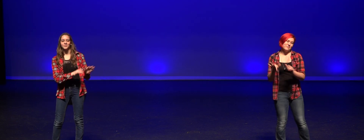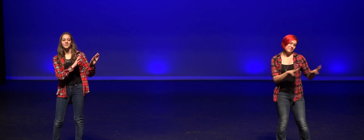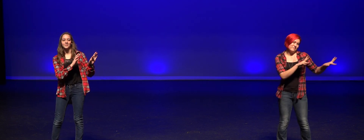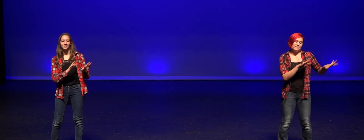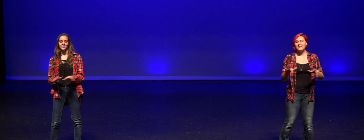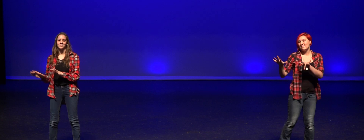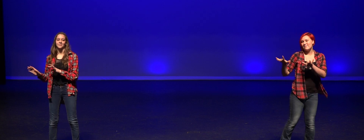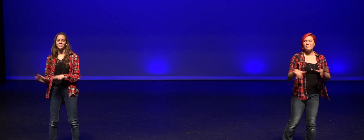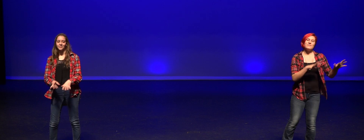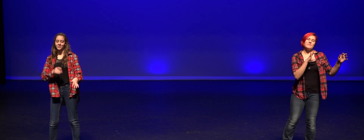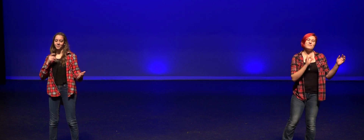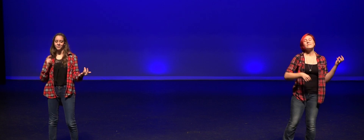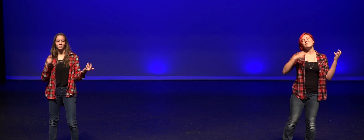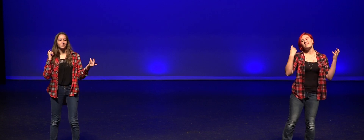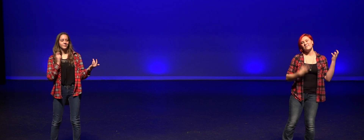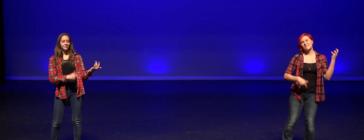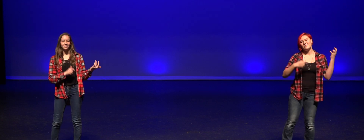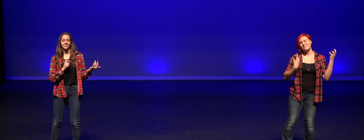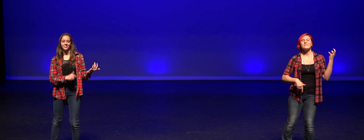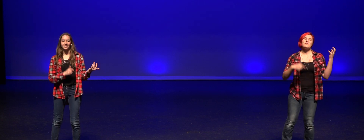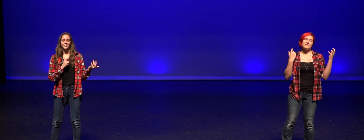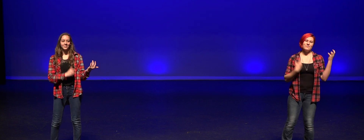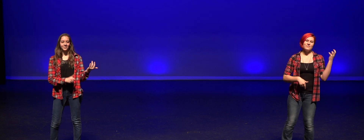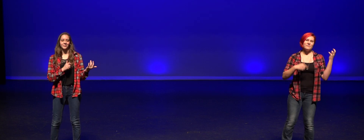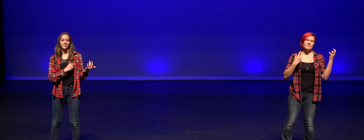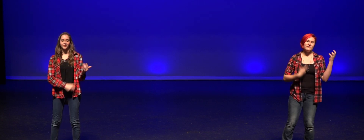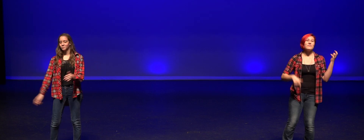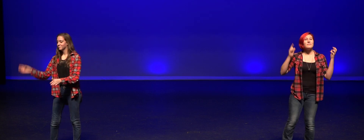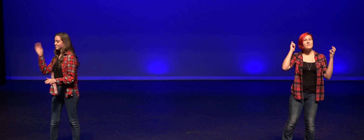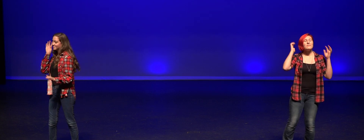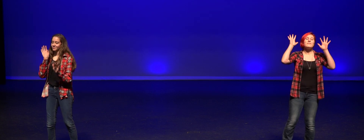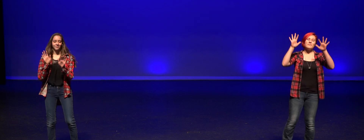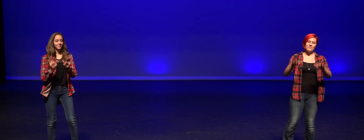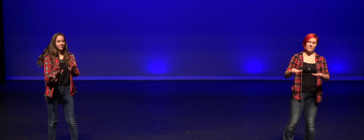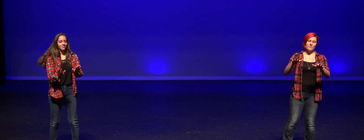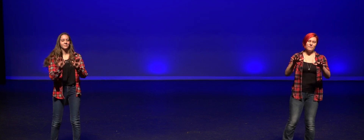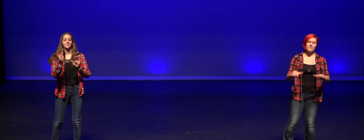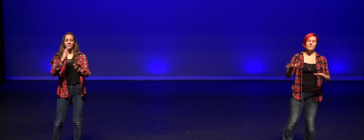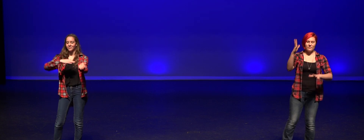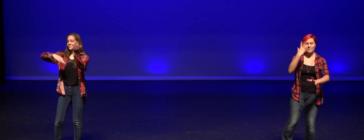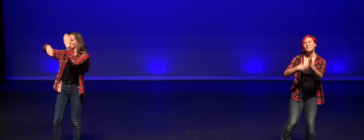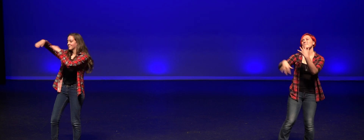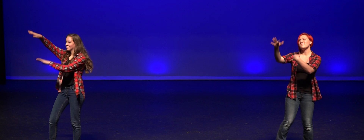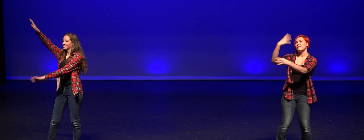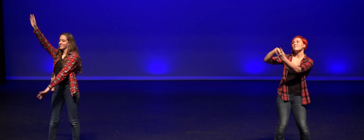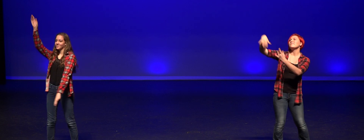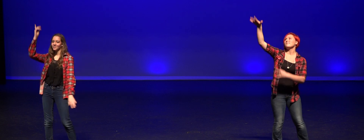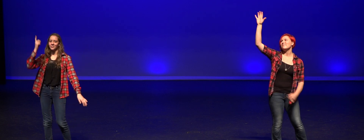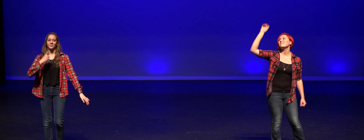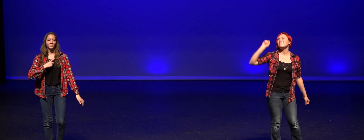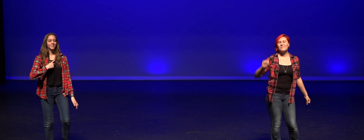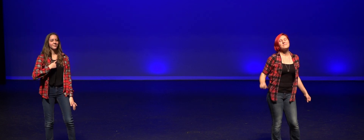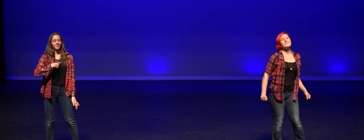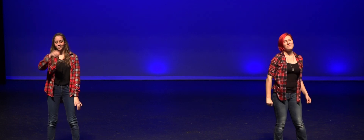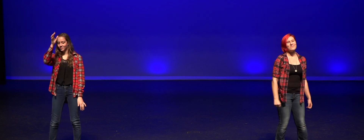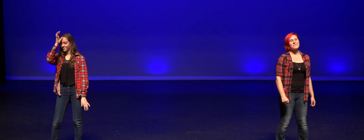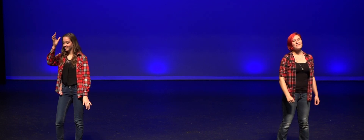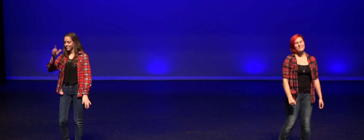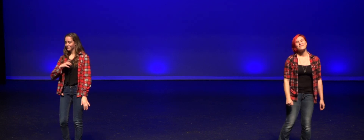with piano How to bass, some guitar, grab a beat And the way we go I'm just a